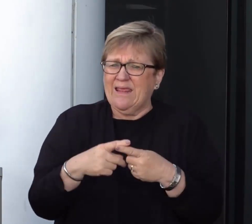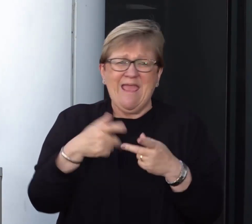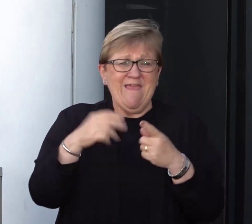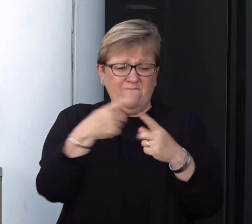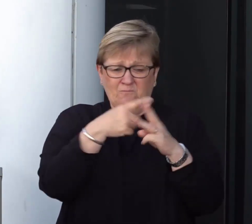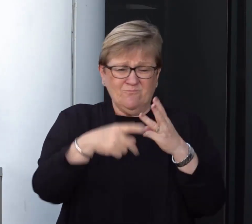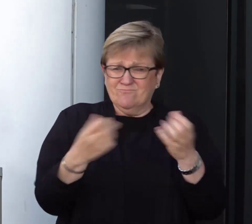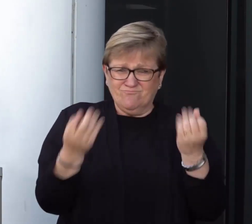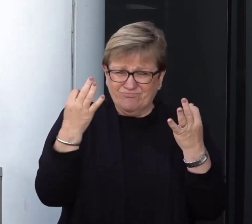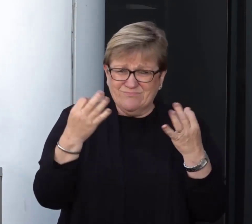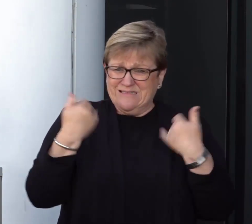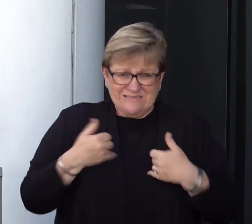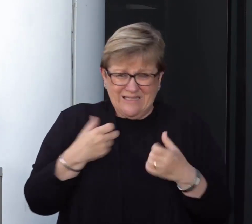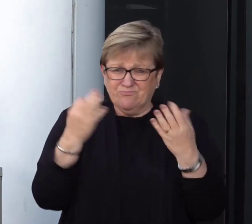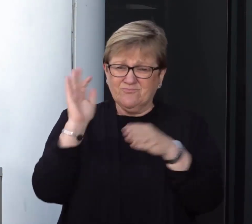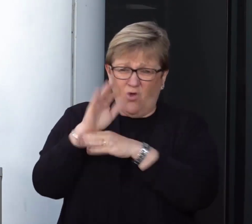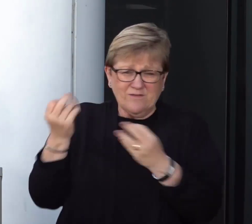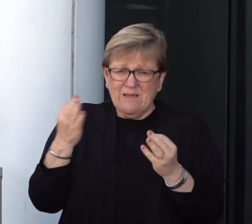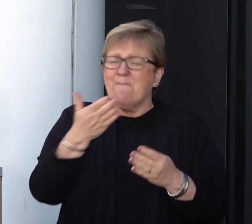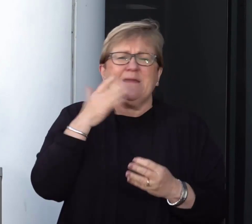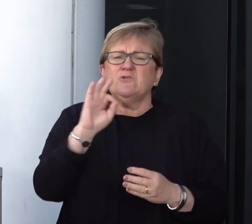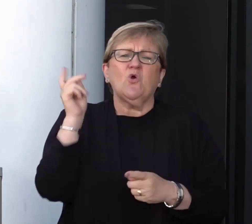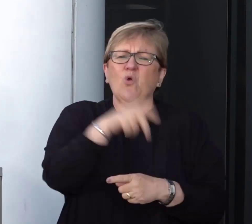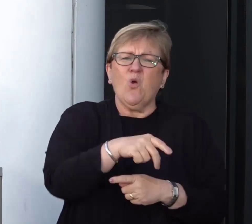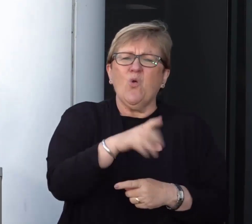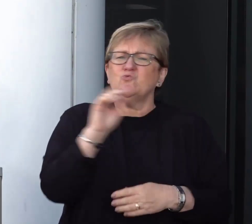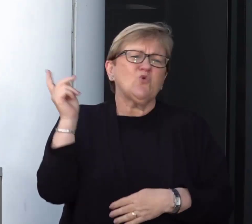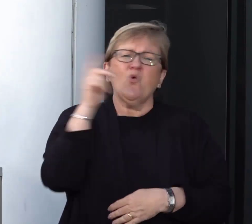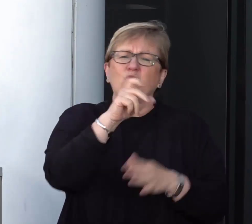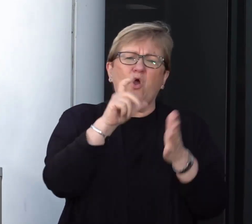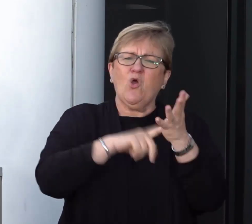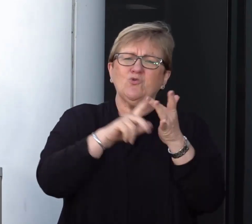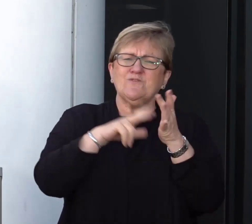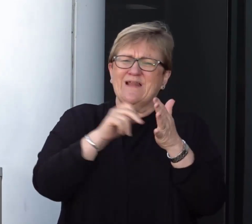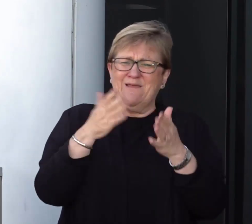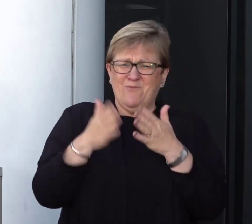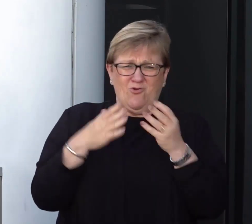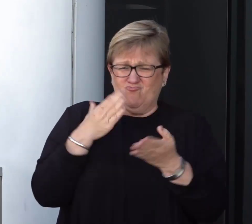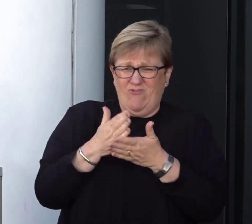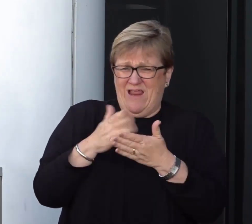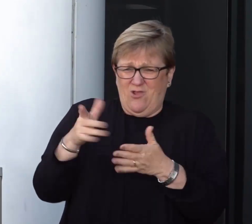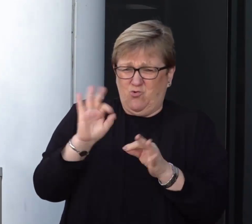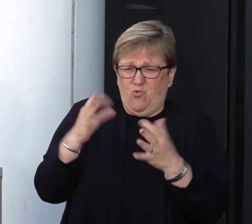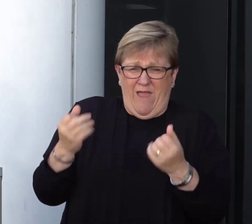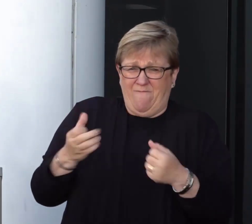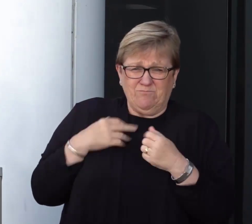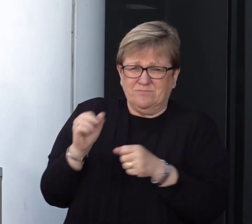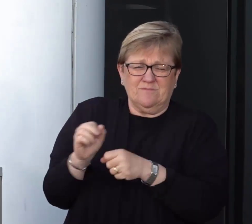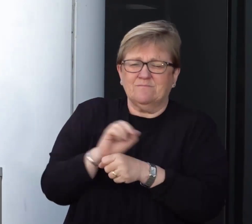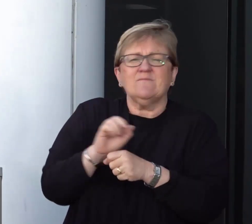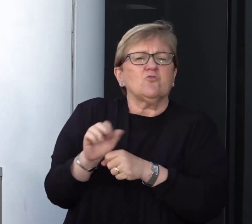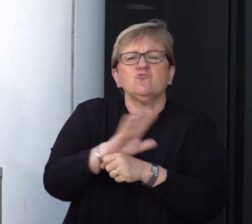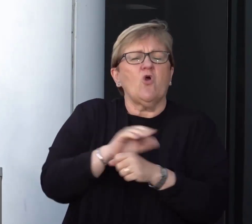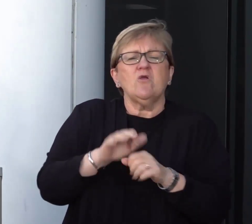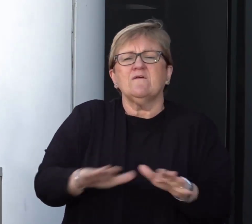meet those symptoms please do not attend your workplace but you don't need to come to the clinic as it is unlikely that at this time you have COVID.